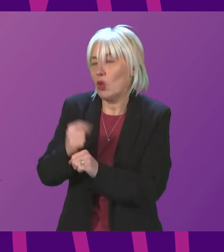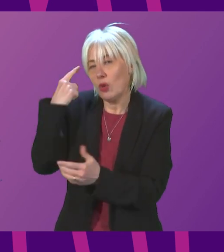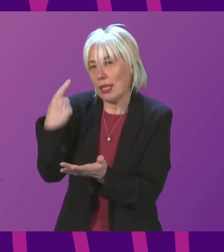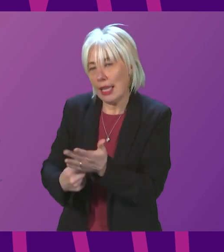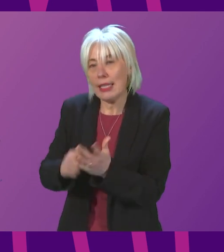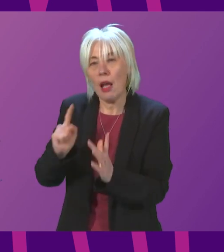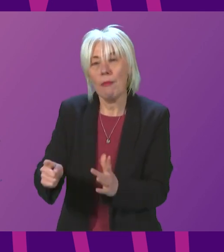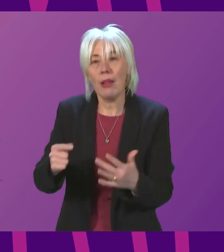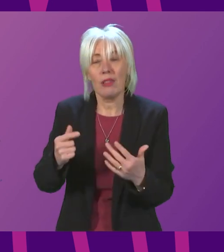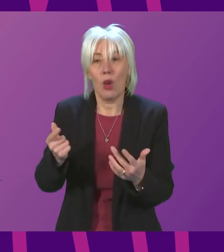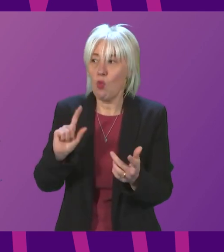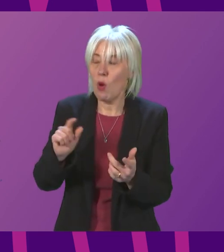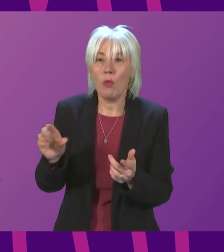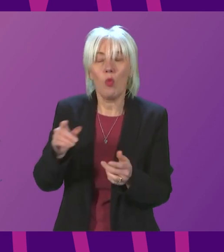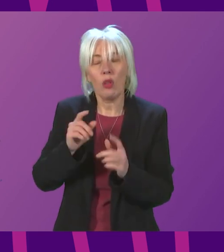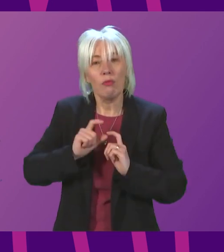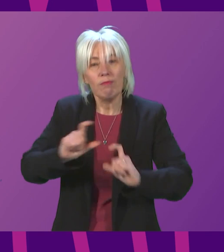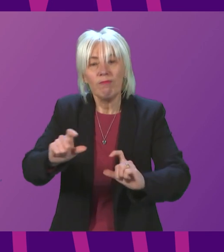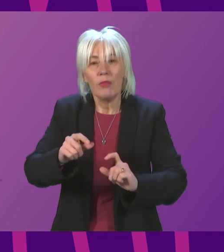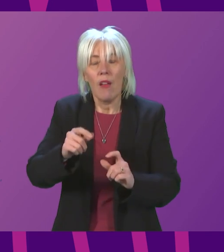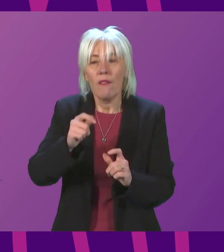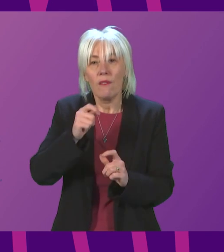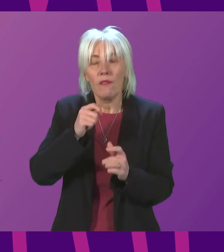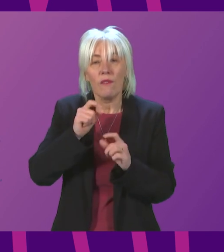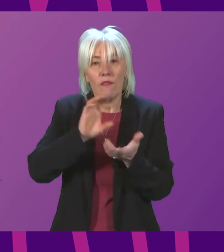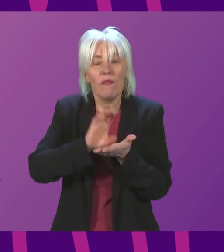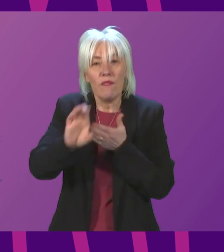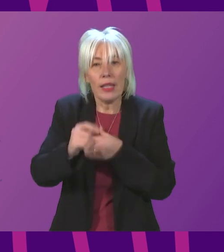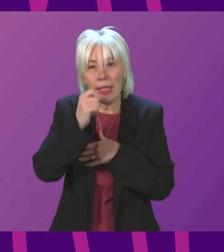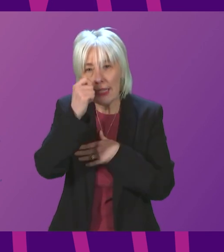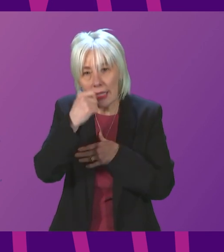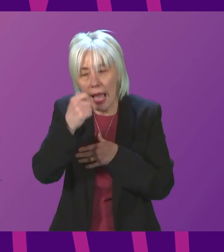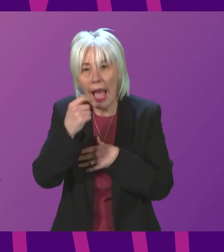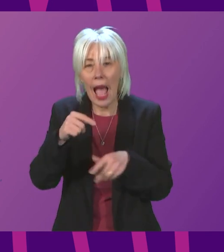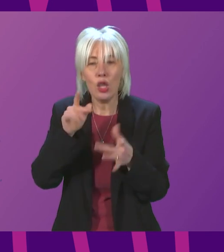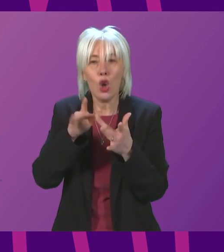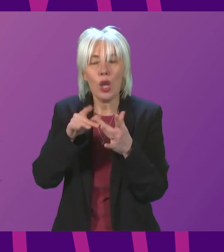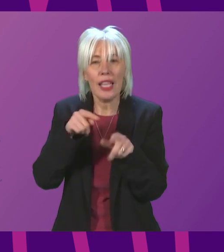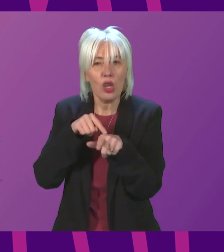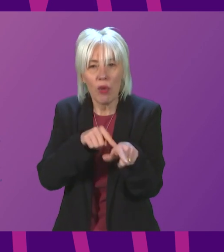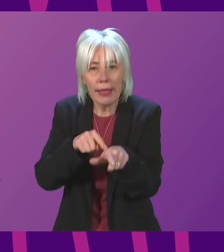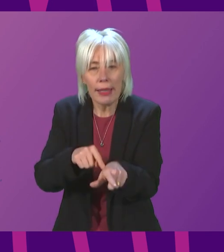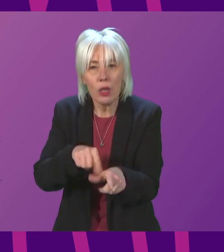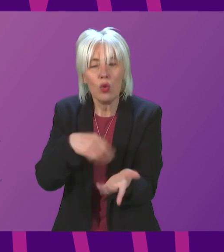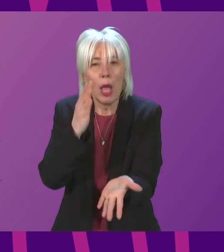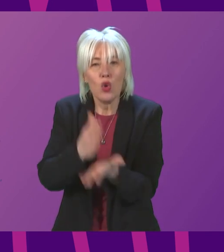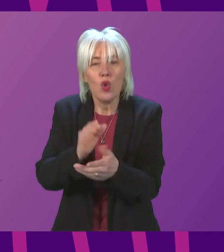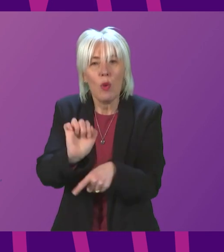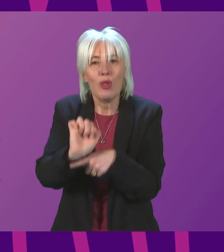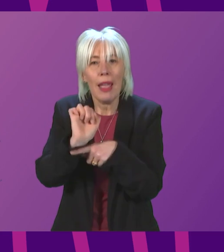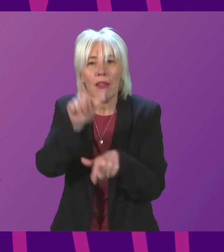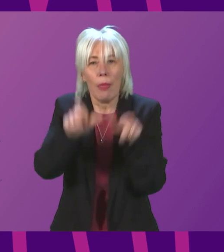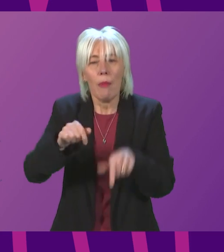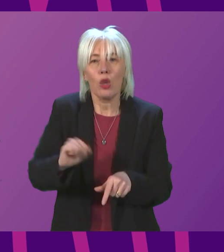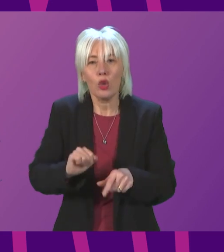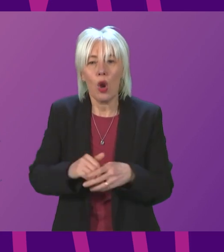commit now to funding testing and contact tracing in order to protect the people of Scotland? First Minister. Firstly,